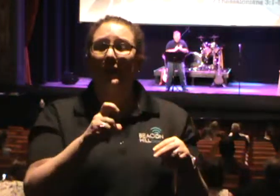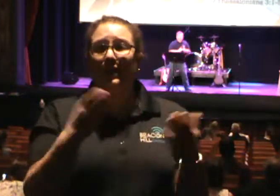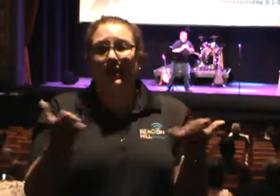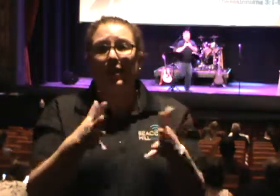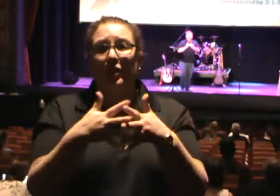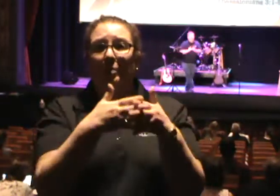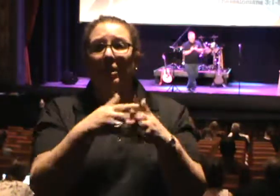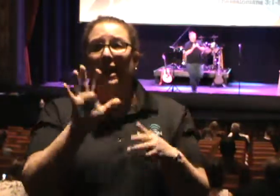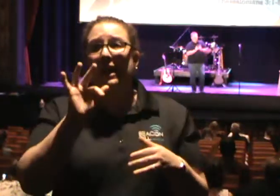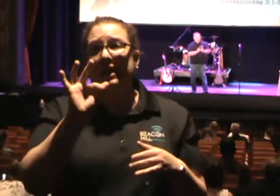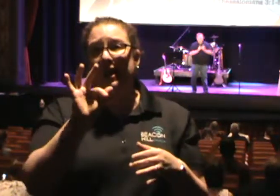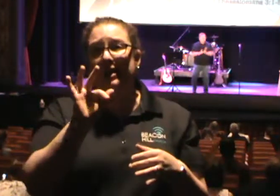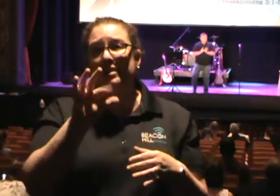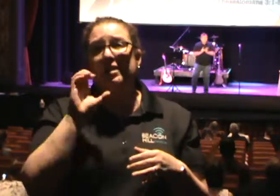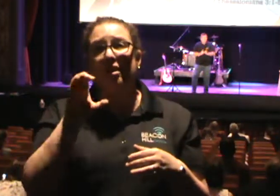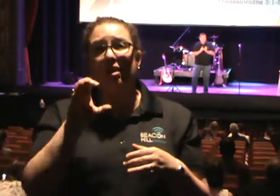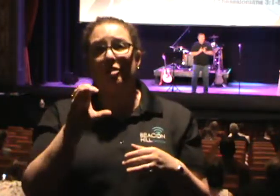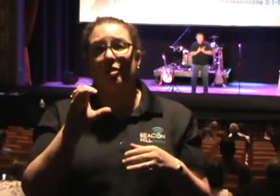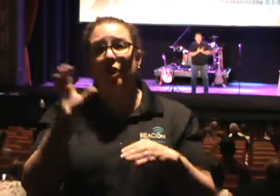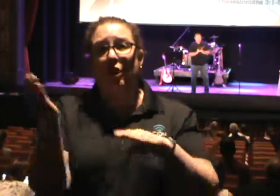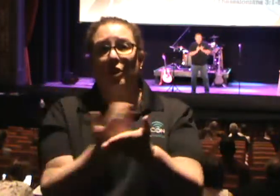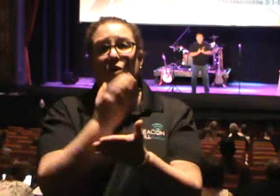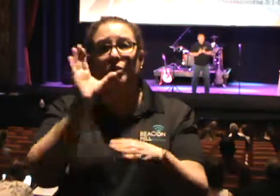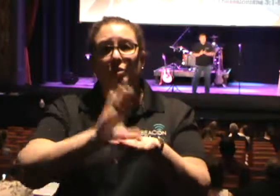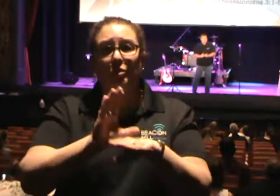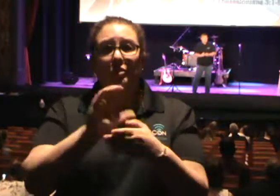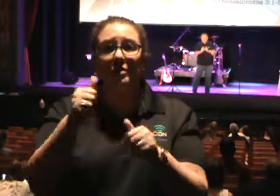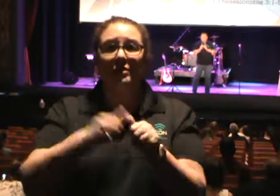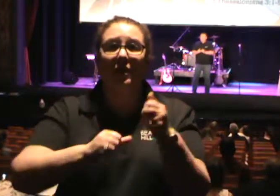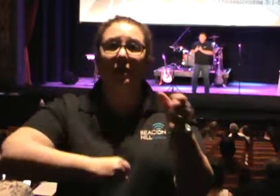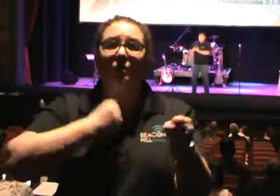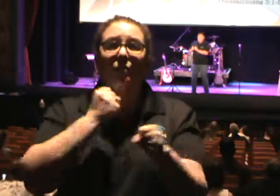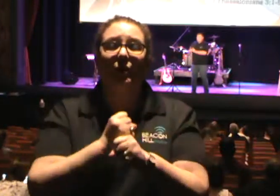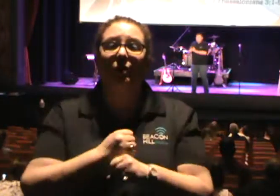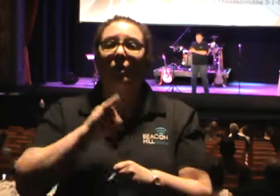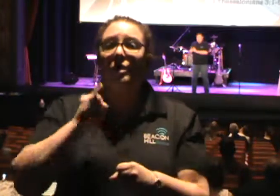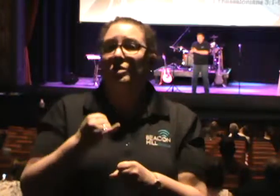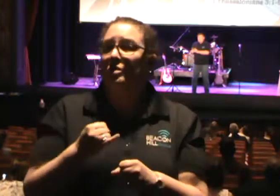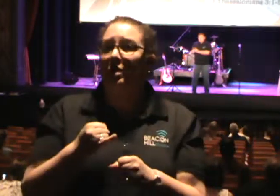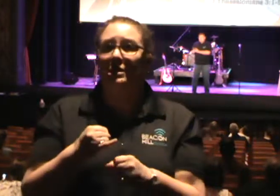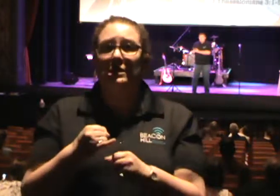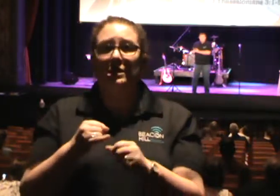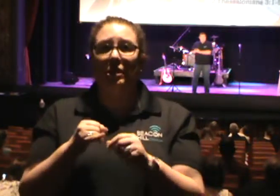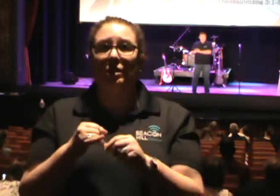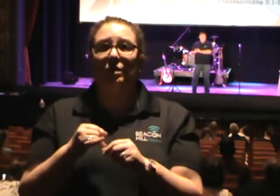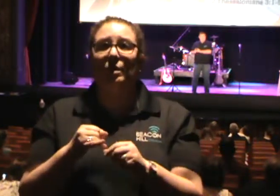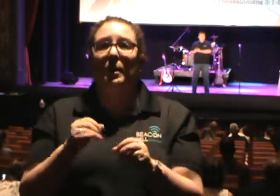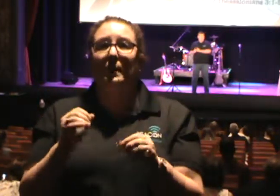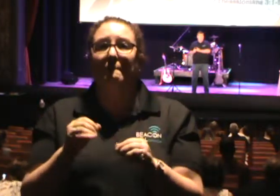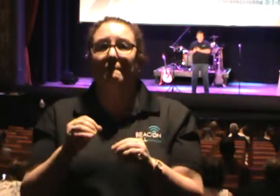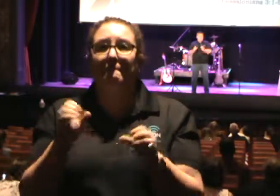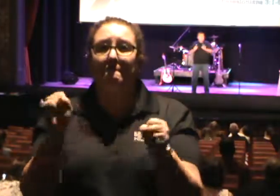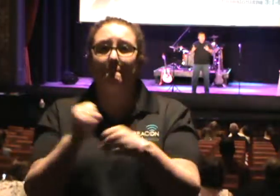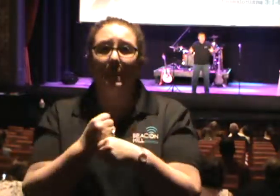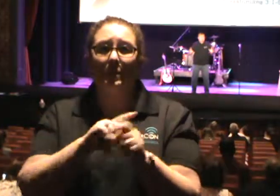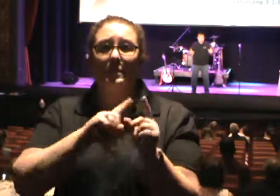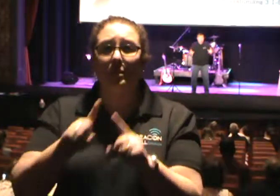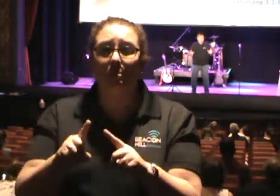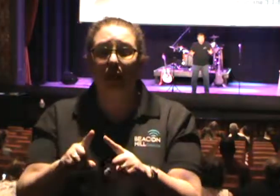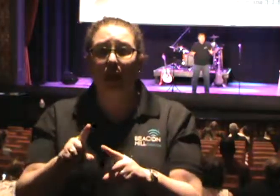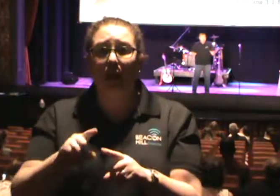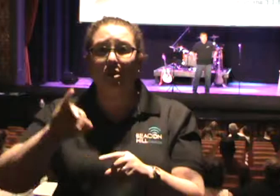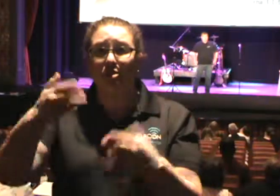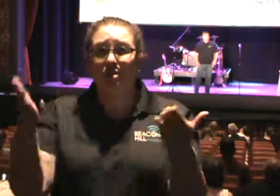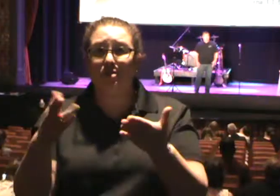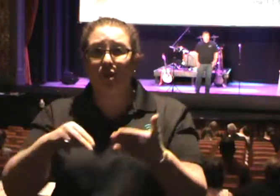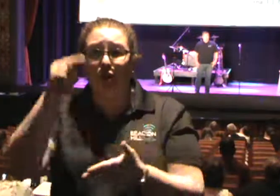We need to start 1,900 new churches every year just to keep up with the population demand. And that's just here